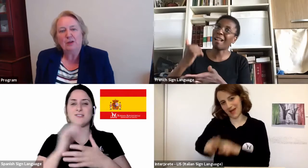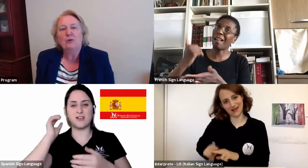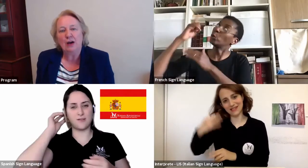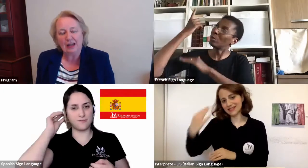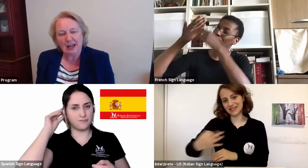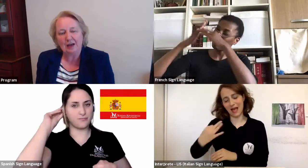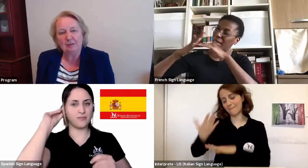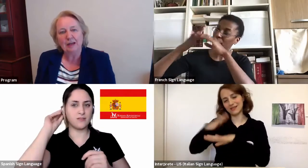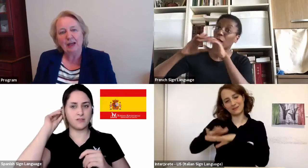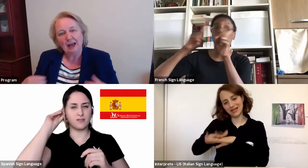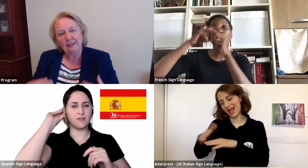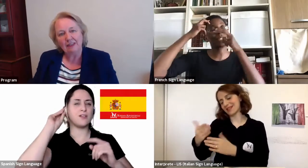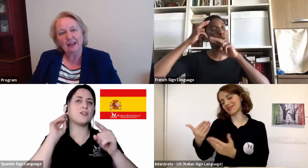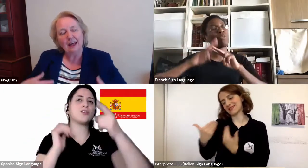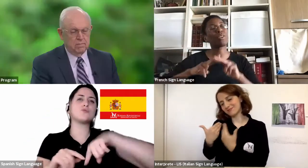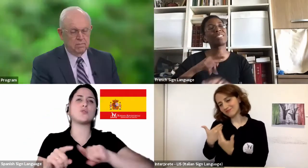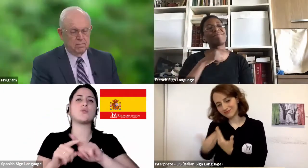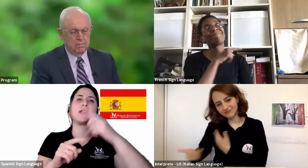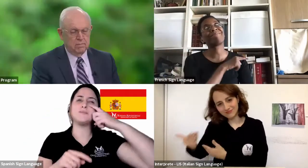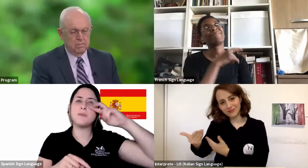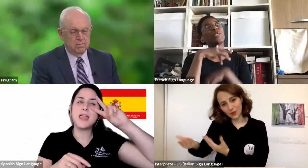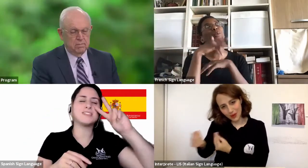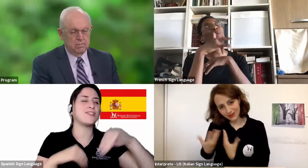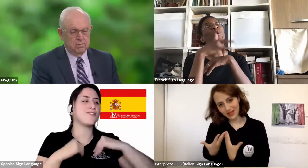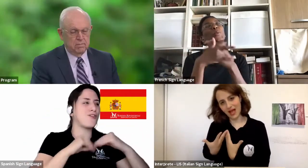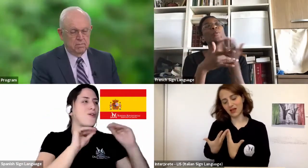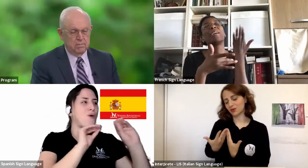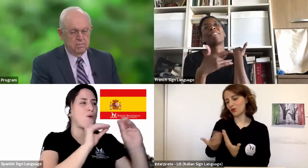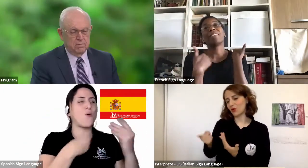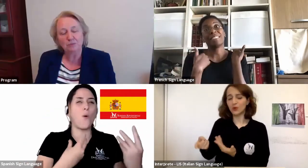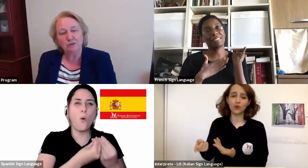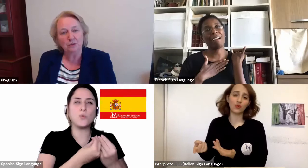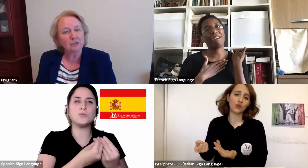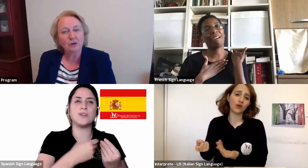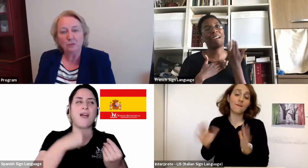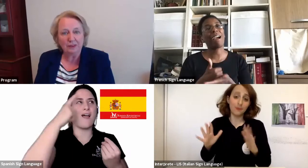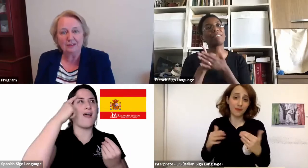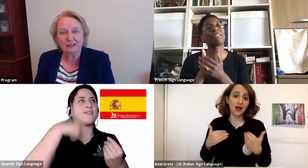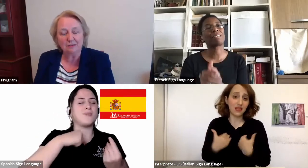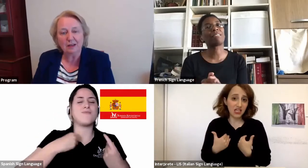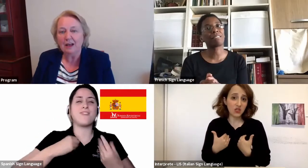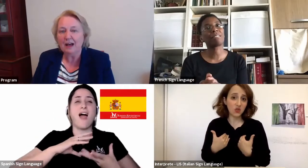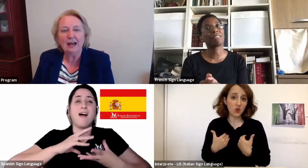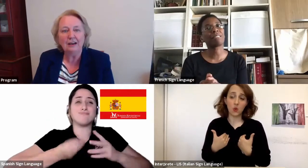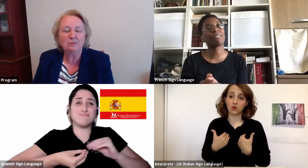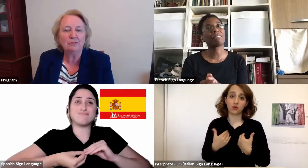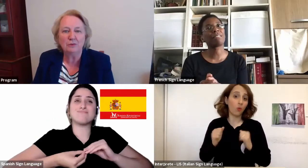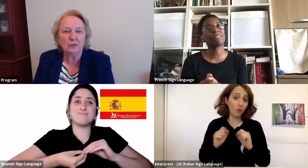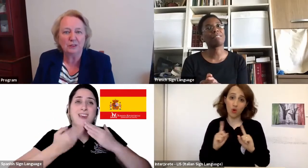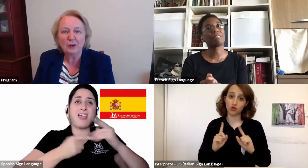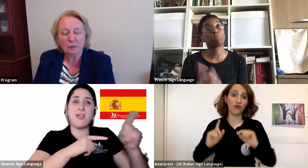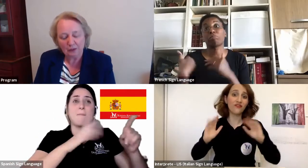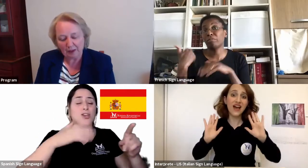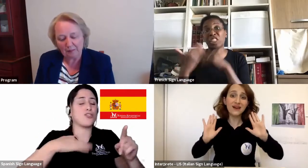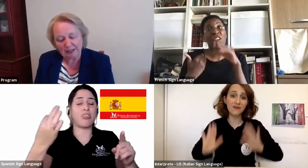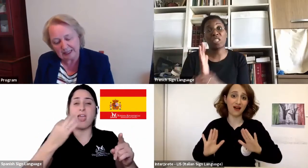made me who I am. And then I move forward, but I have to move forward without him. I have to move